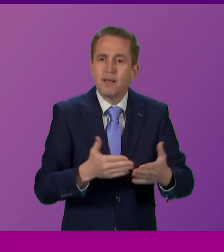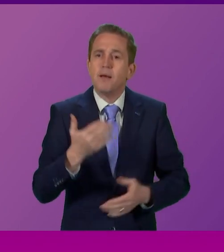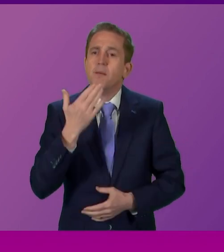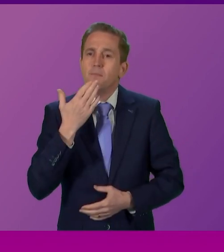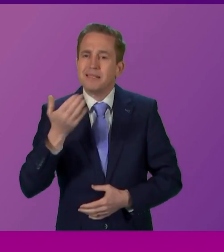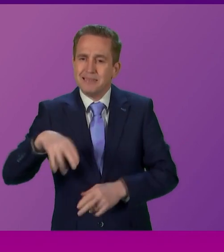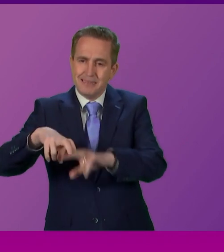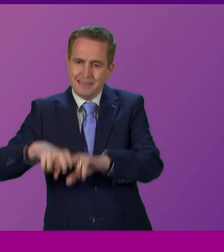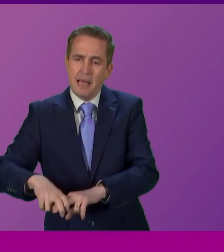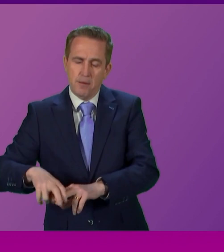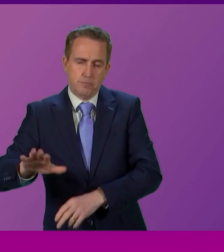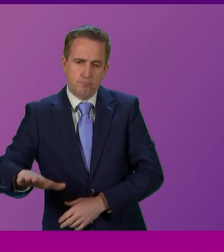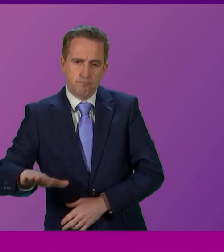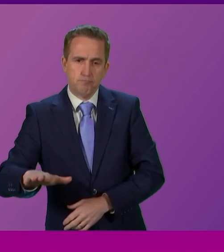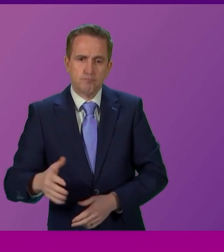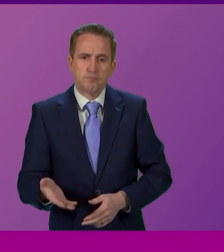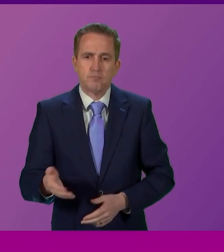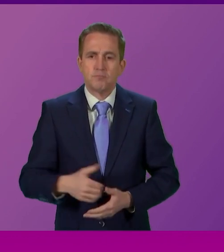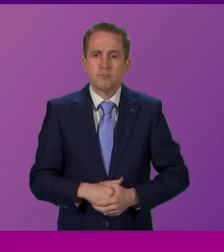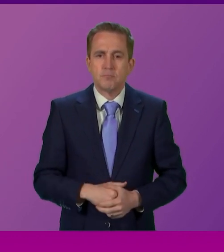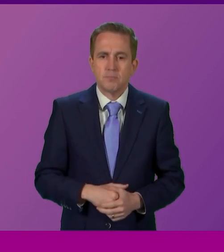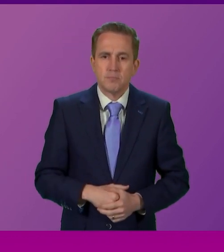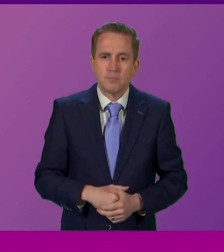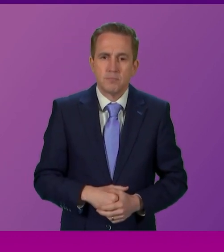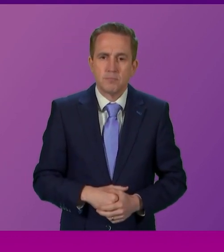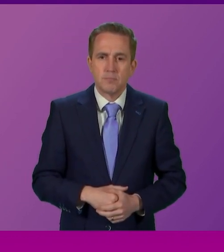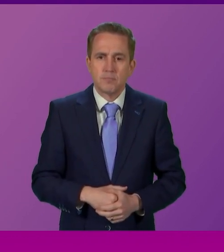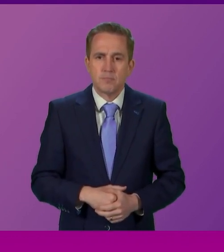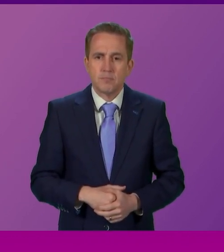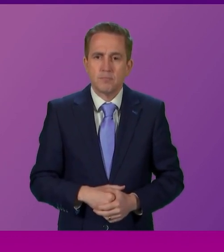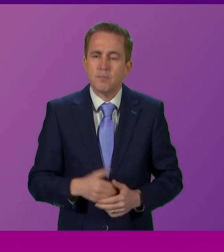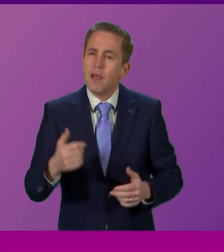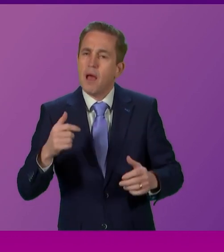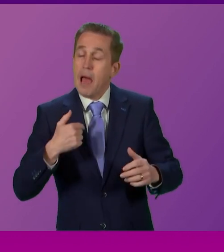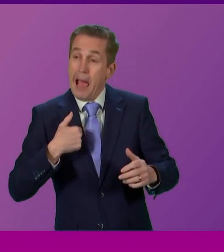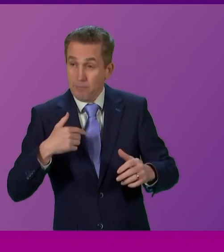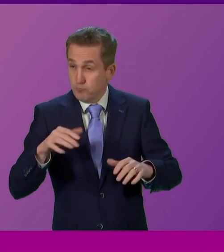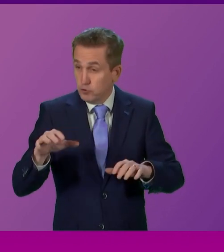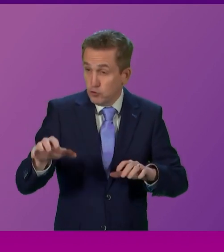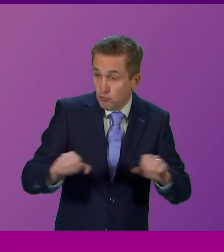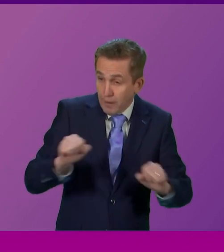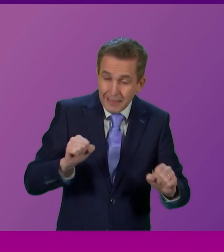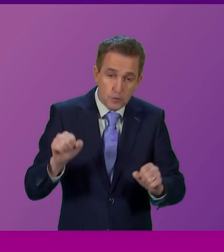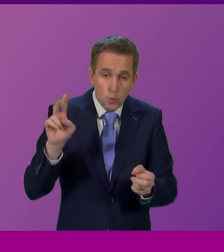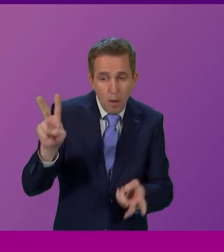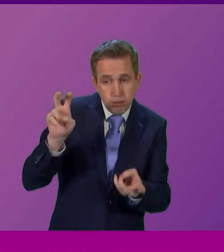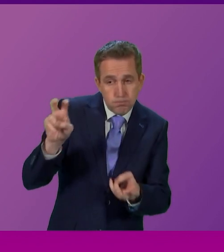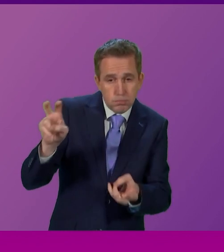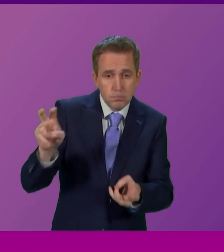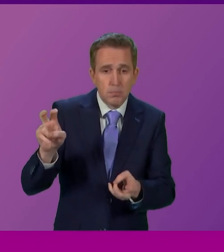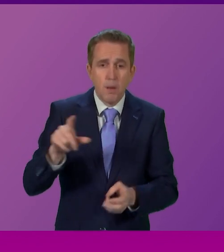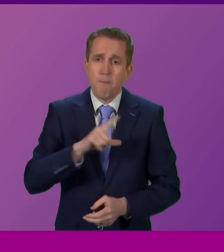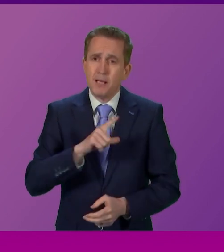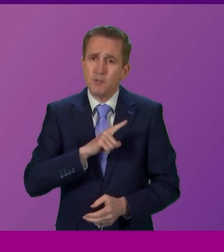resume your seat? Point of order, Fiona Hyslop. I'm having great difficulty listening to Sharon Dowie because of the